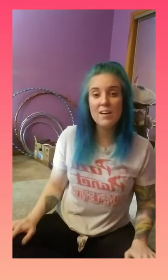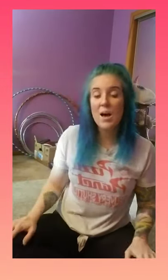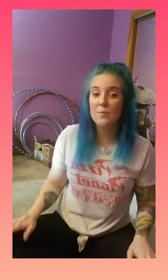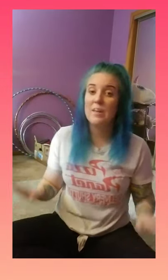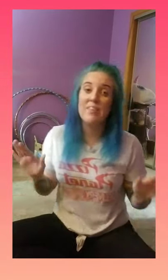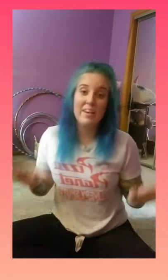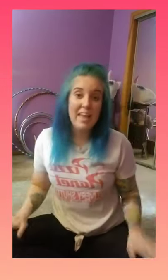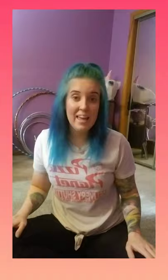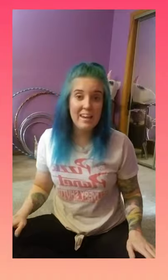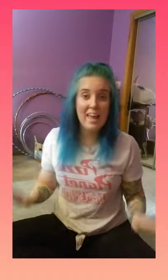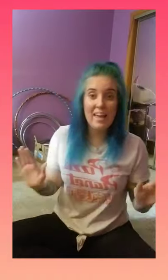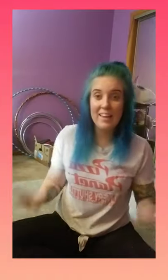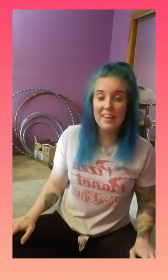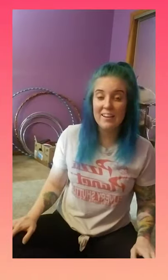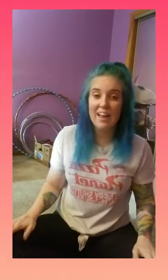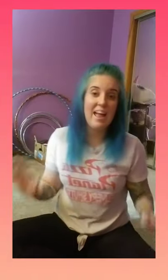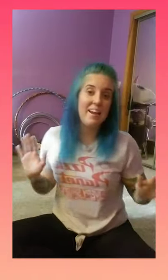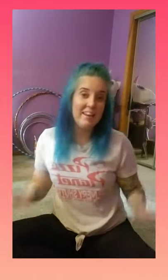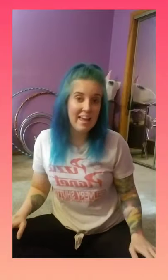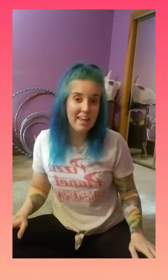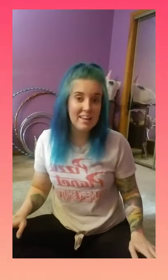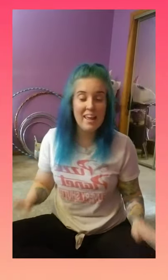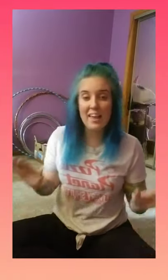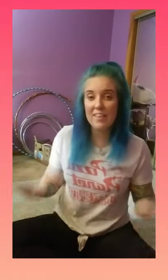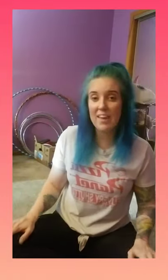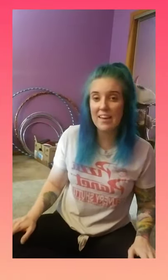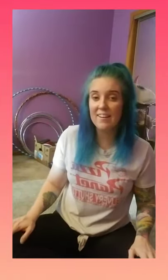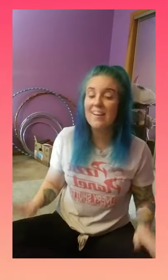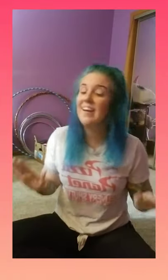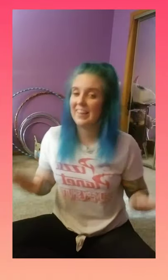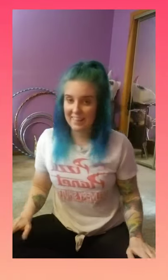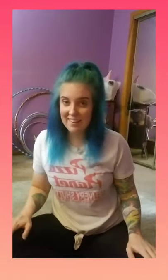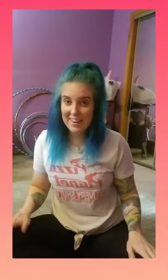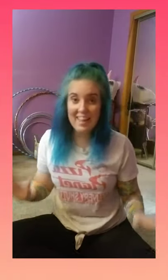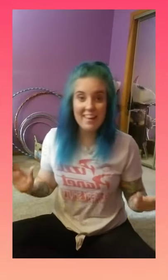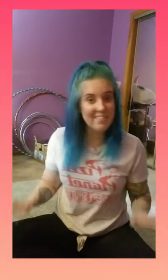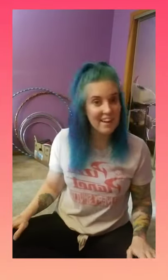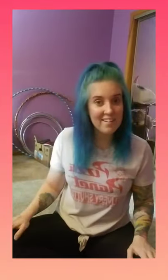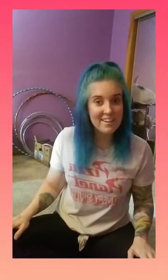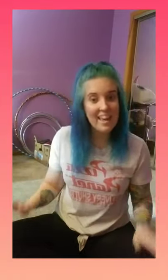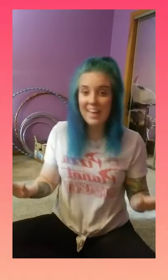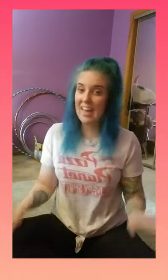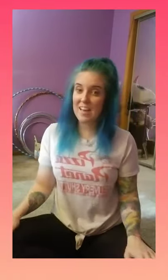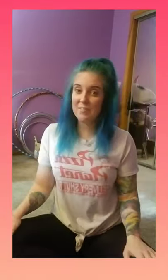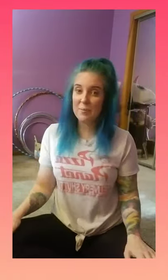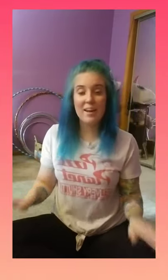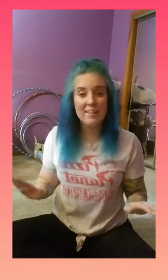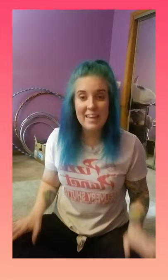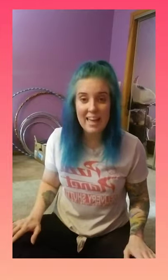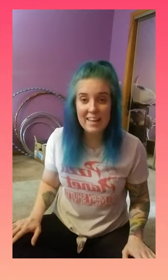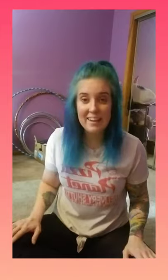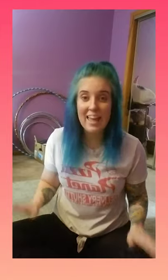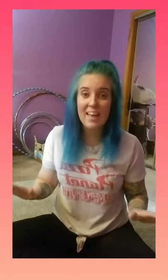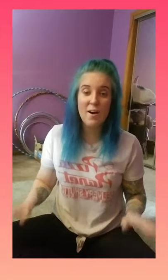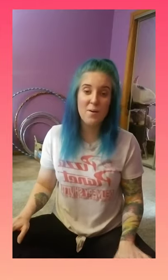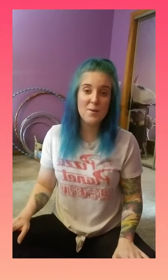With a neigh neigh here and a neigh neigh there. Here a neigh there a neigh. Everywhere a neigh neigh. Old